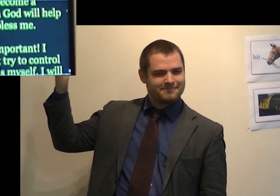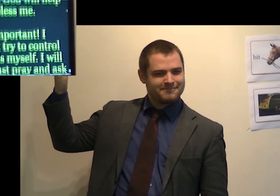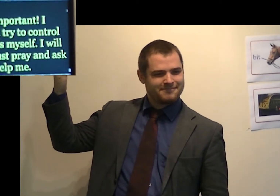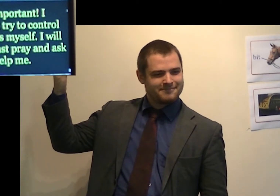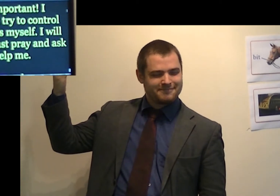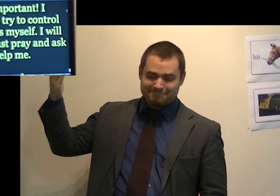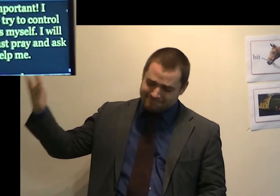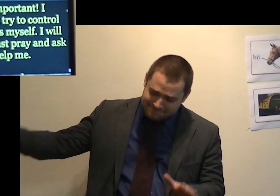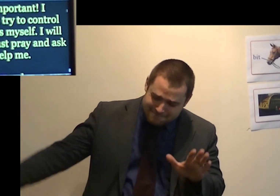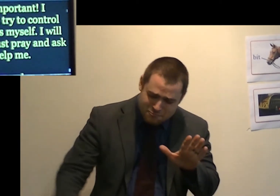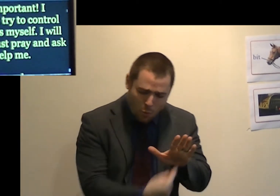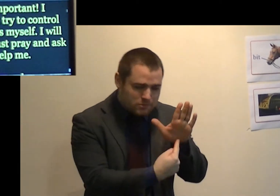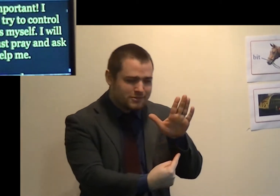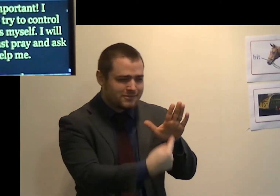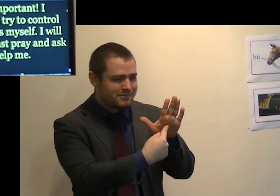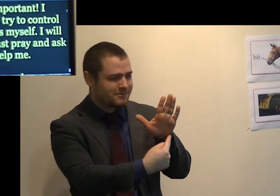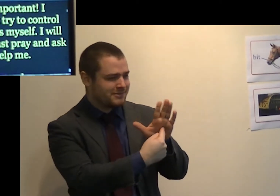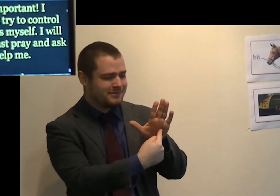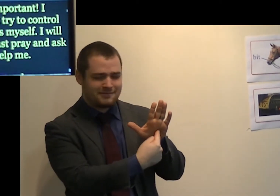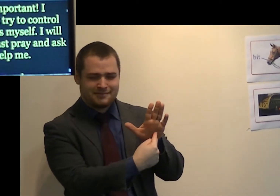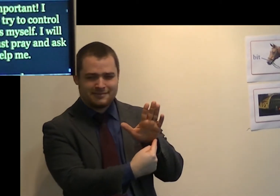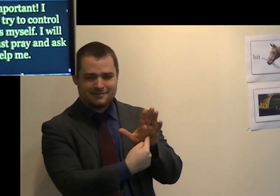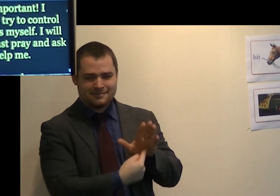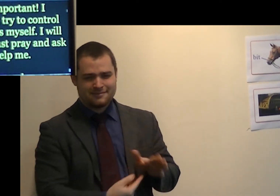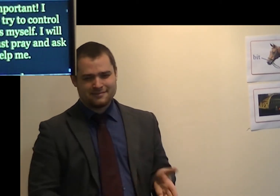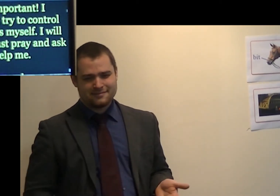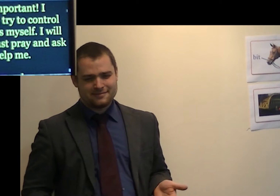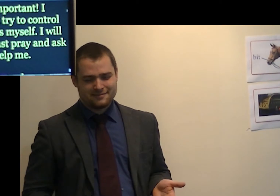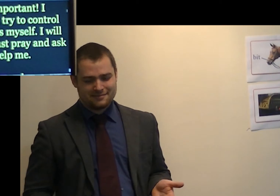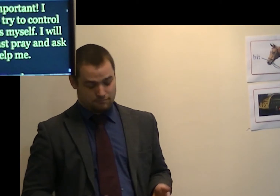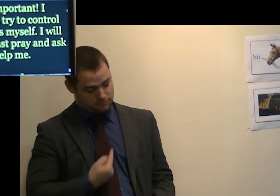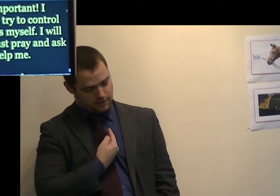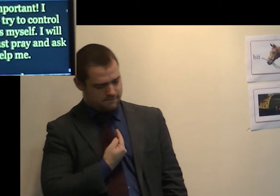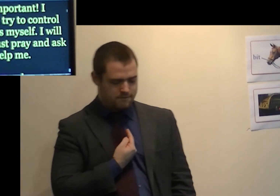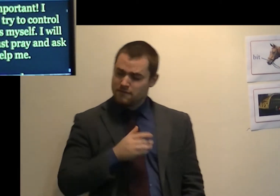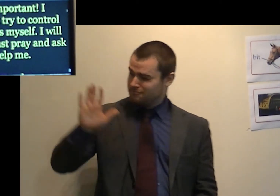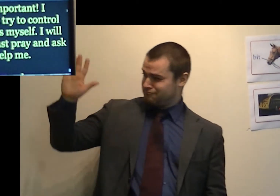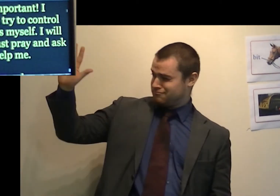is important. I must not try to control my words. I must